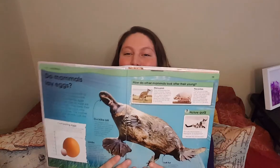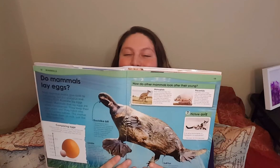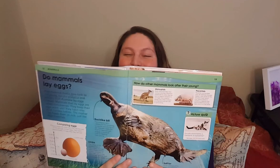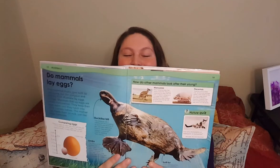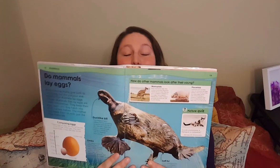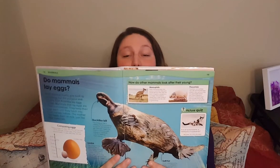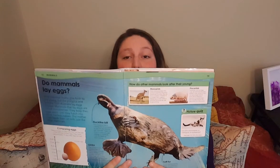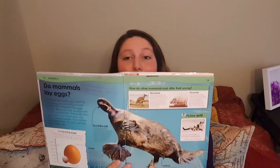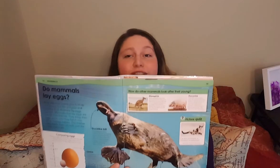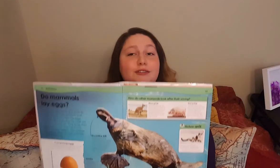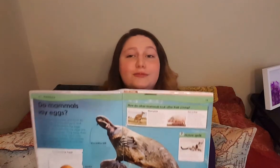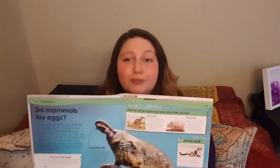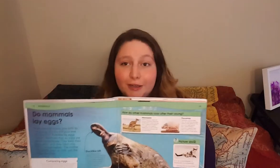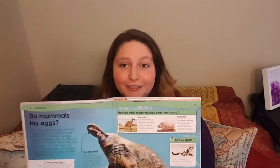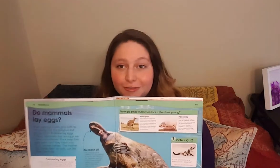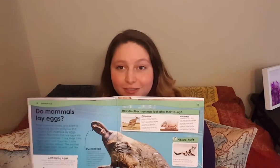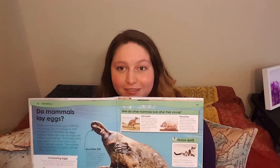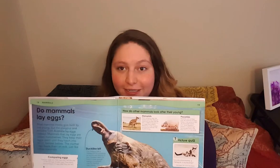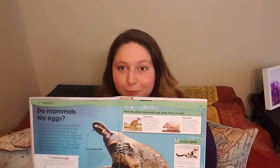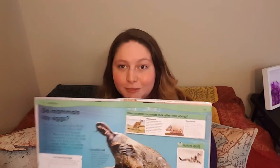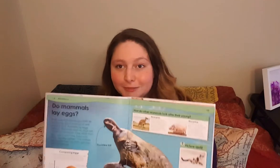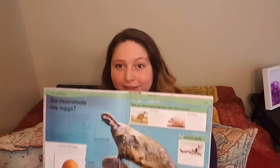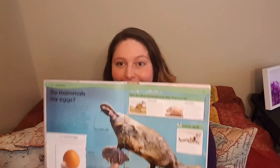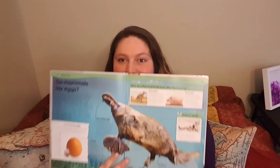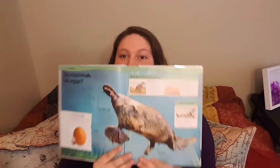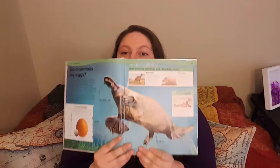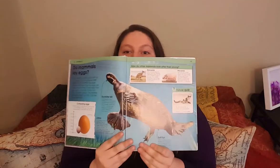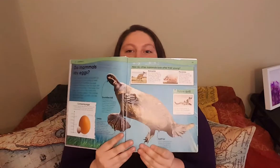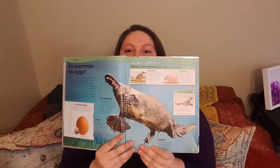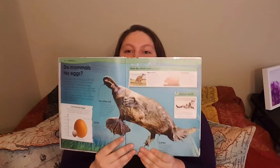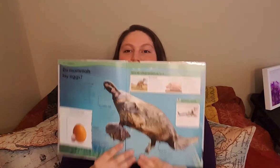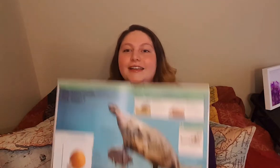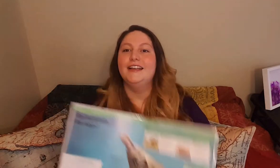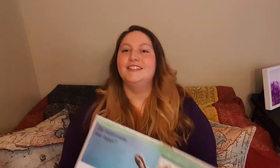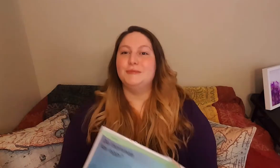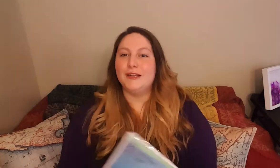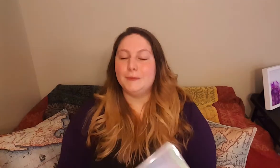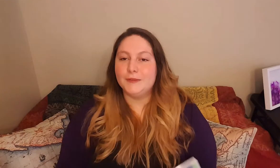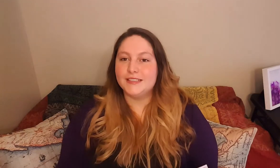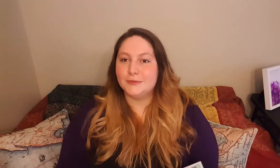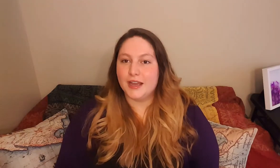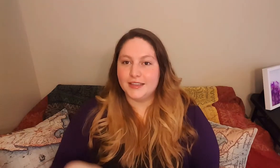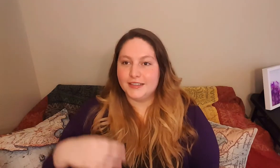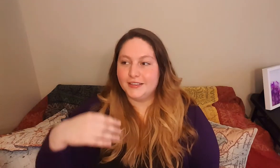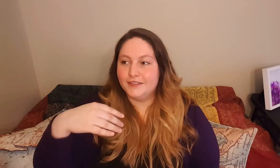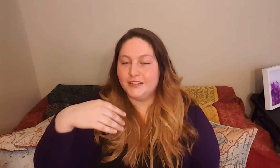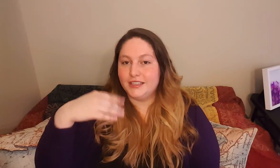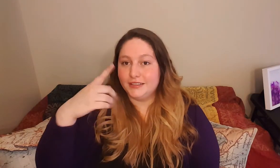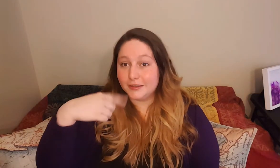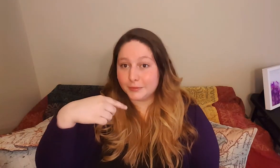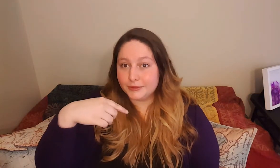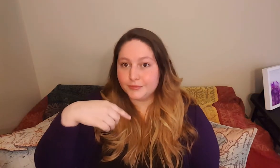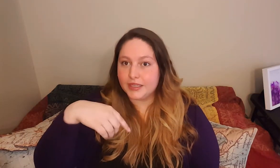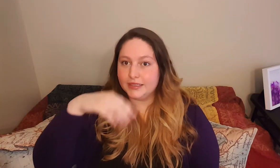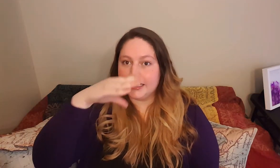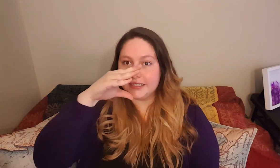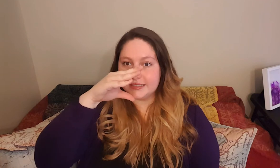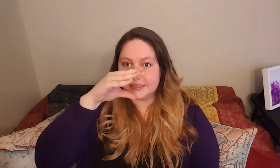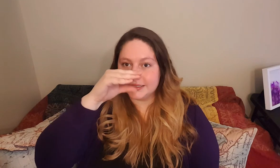Platypus. Platypus. Platypus are very interesting animals to me. They fascinate me. So platypus. I think of the duck bill. And that is the.